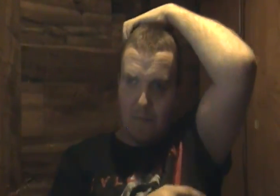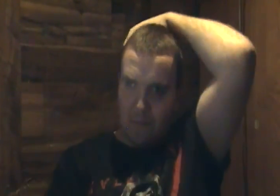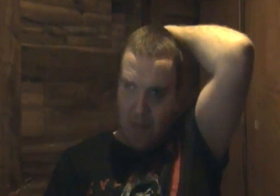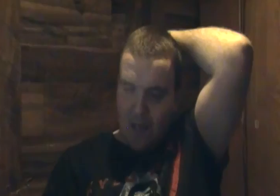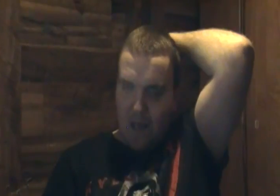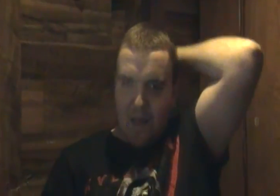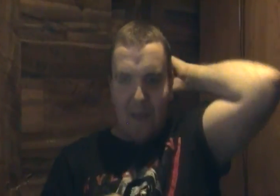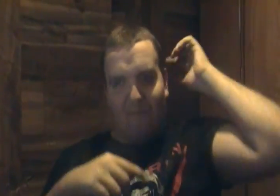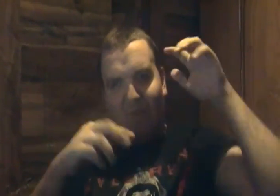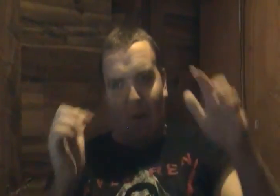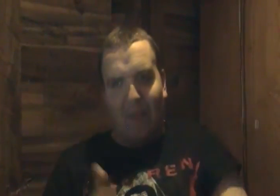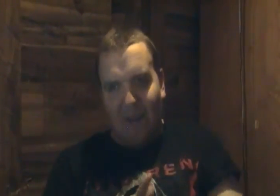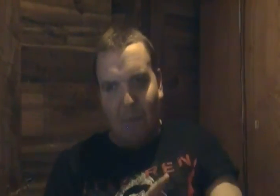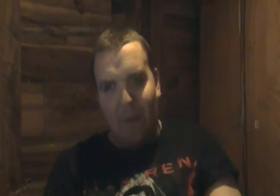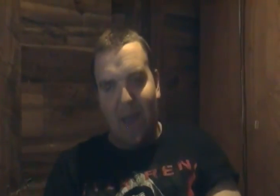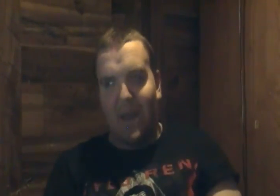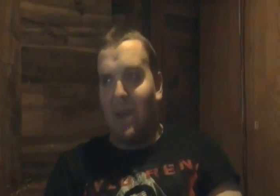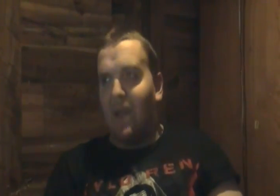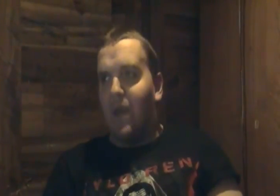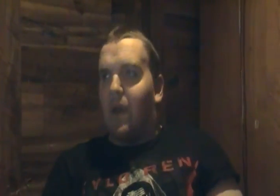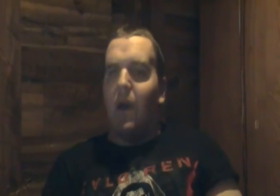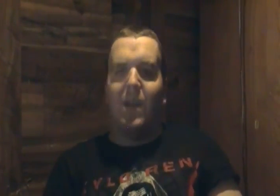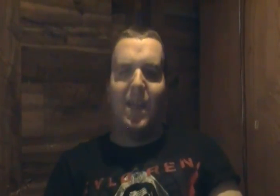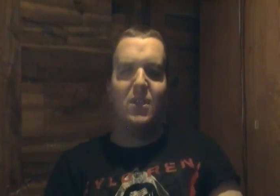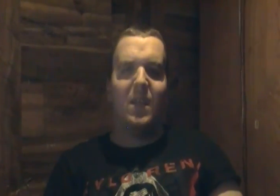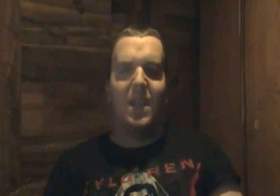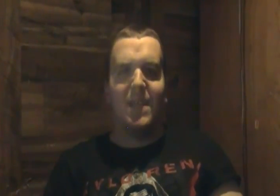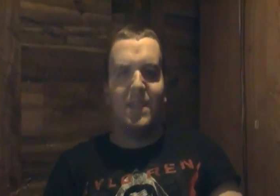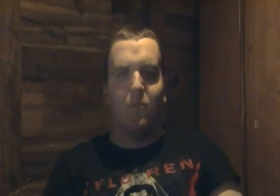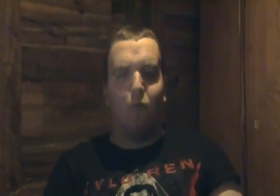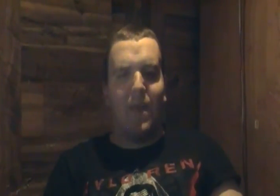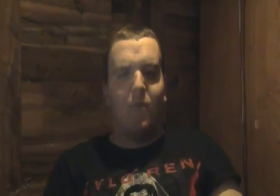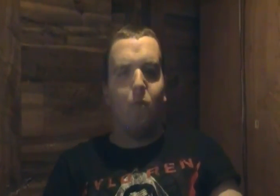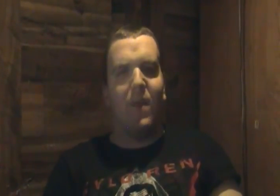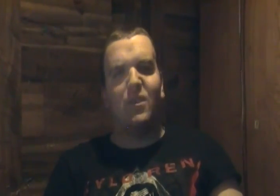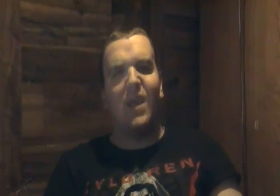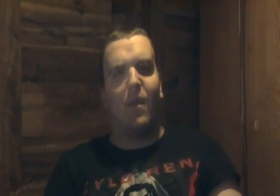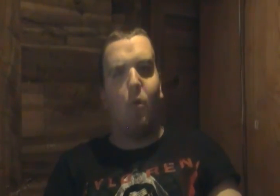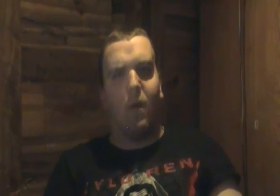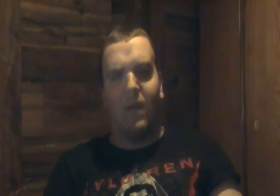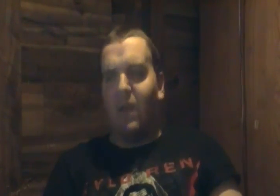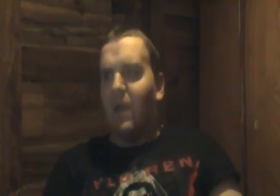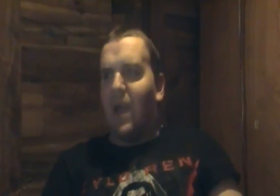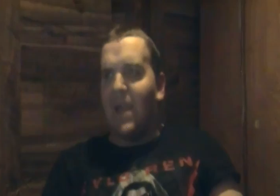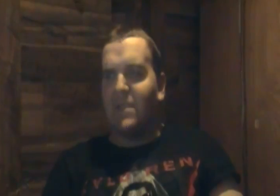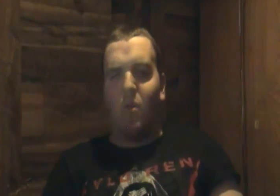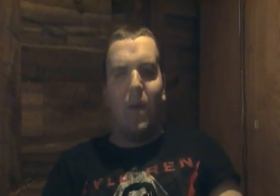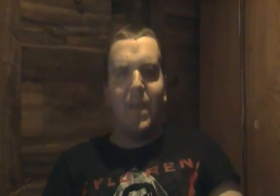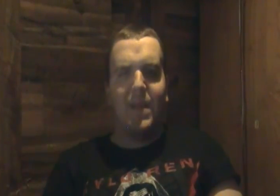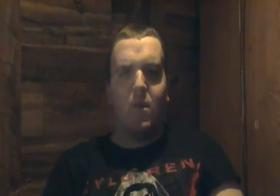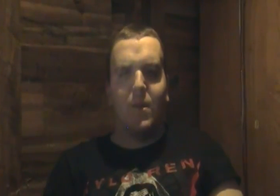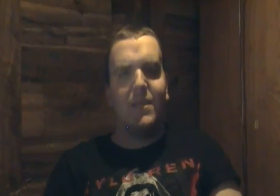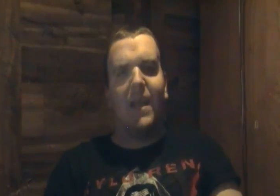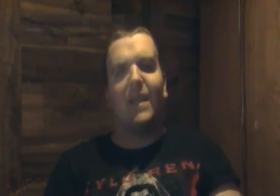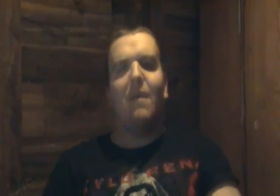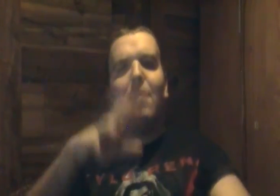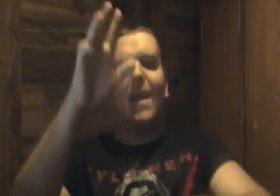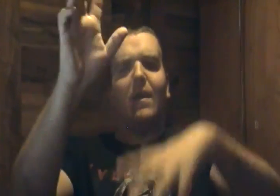they fall in the pit unleashing this red red jaguar and so what they do is they climb back